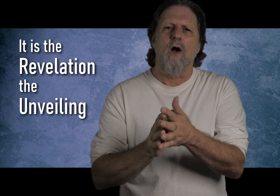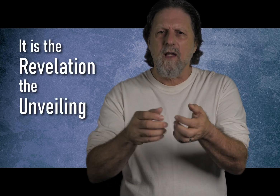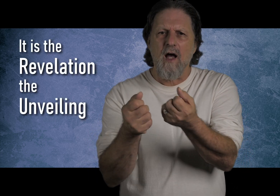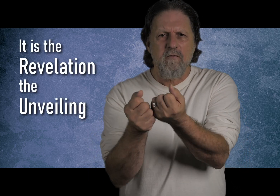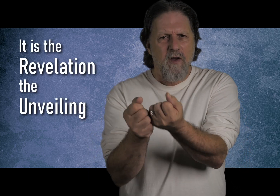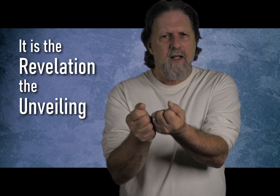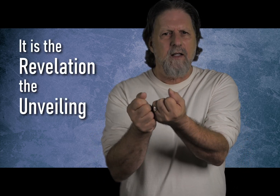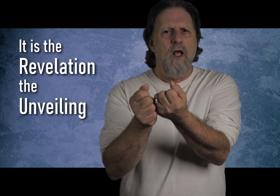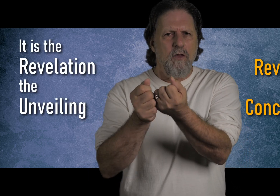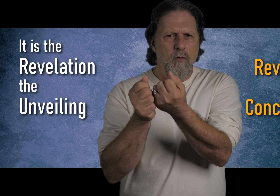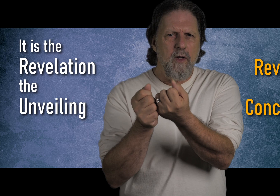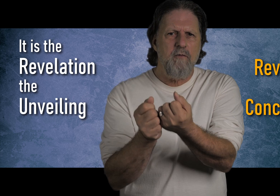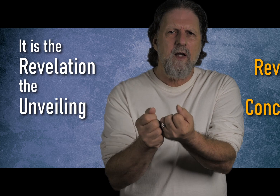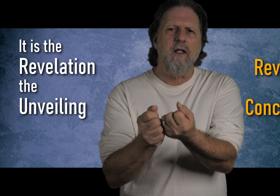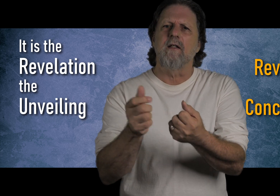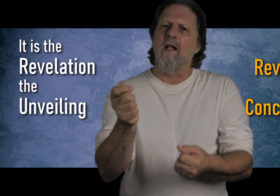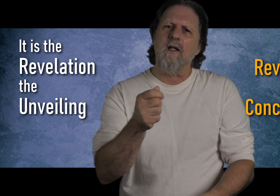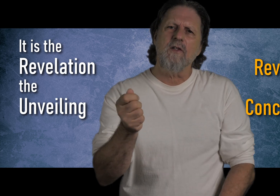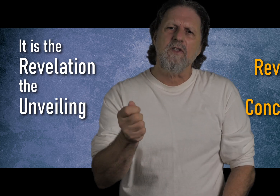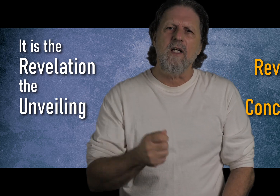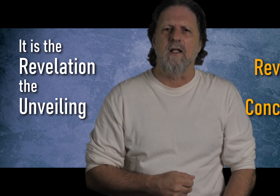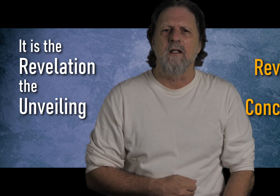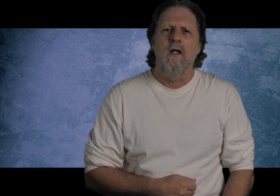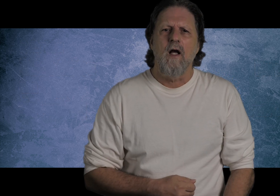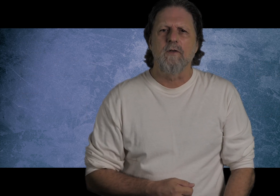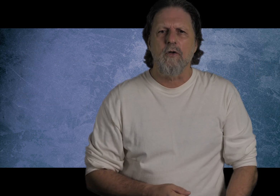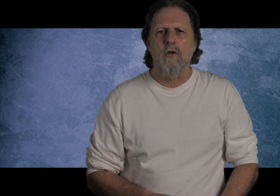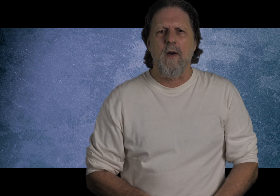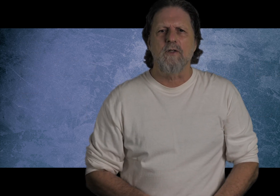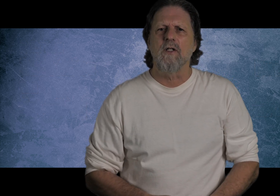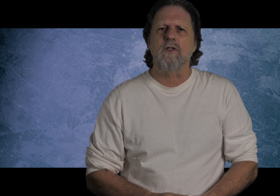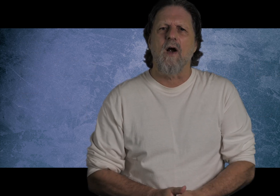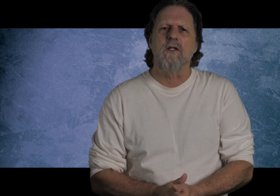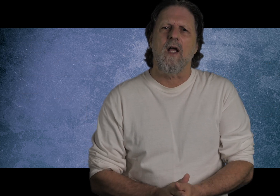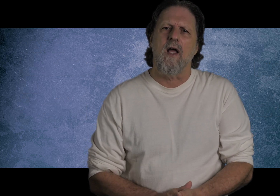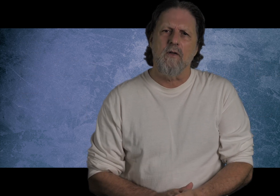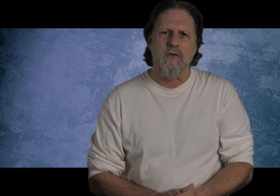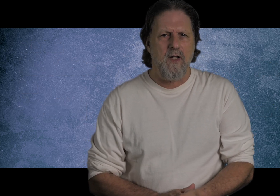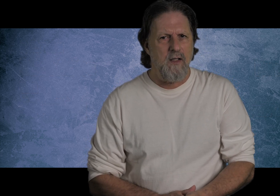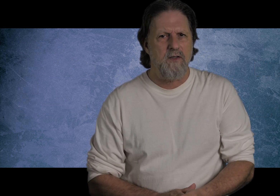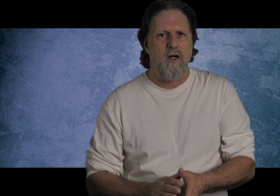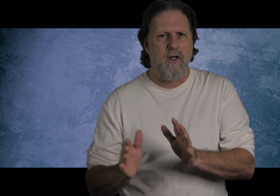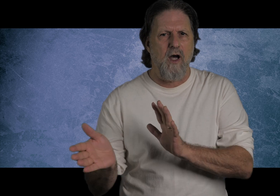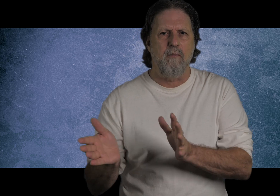or the unveiling, the revealing, not the concealing, of the truth about Jesus Christ and those things that are to come.